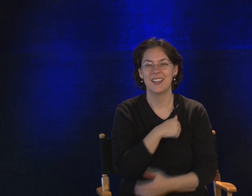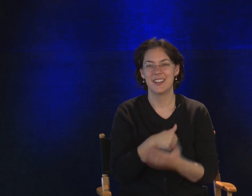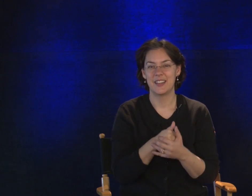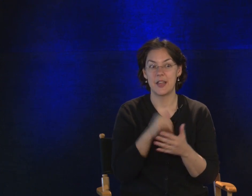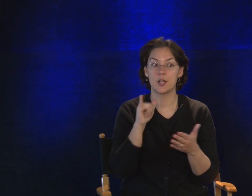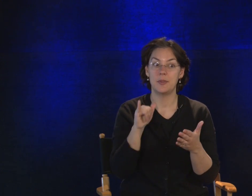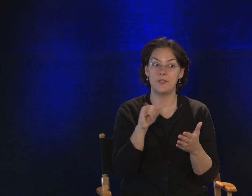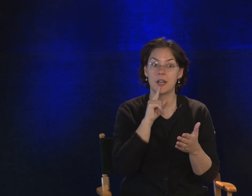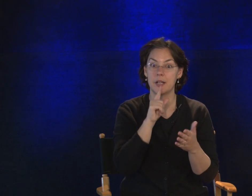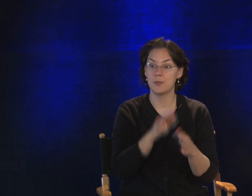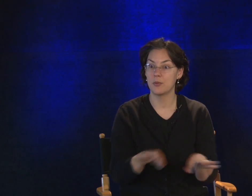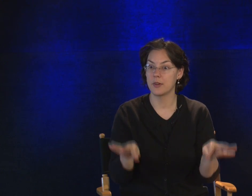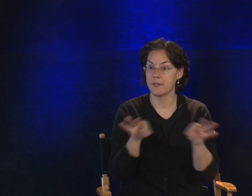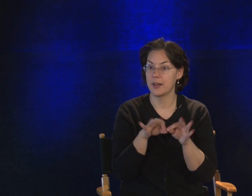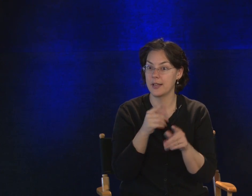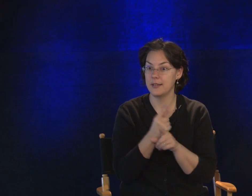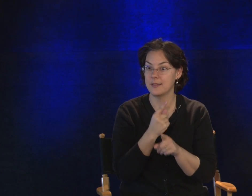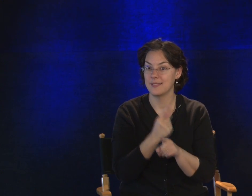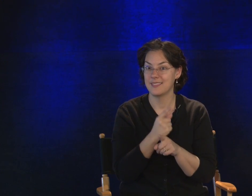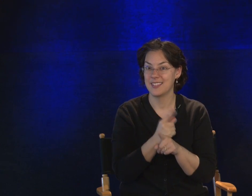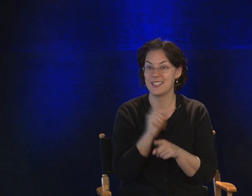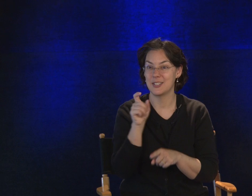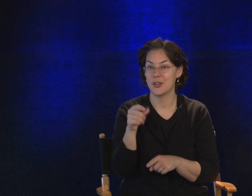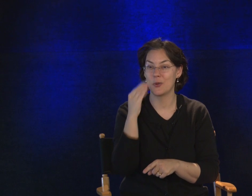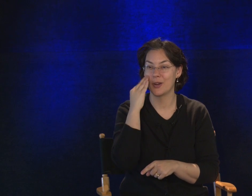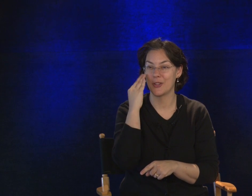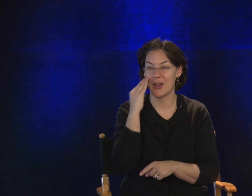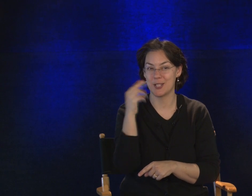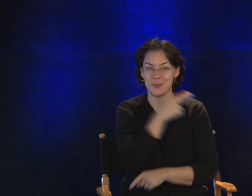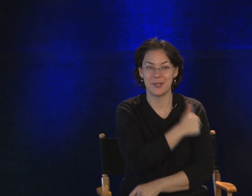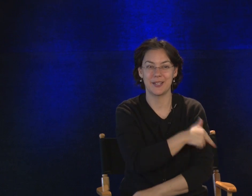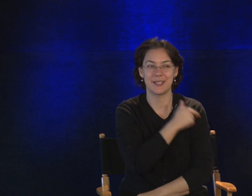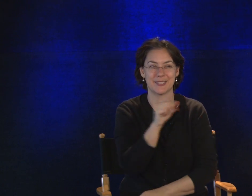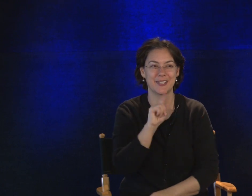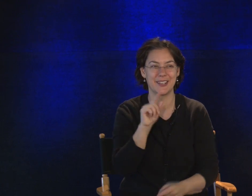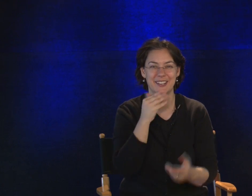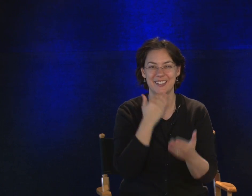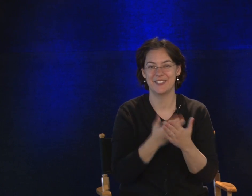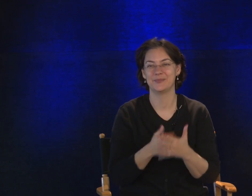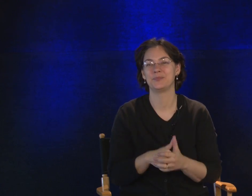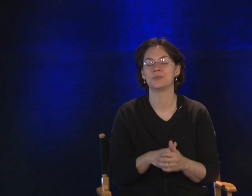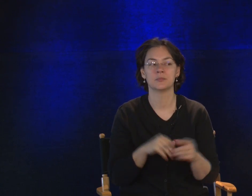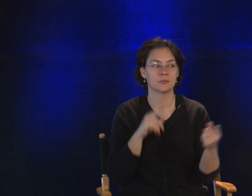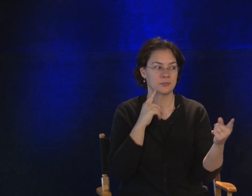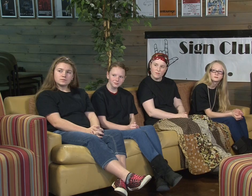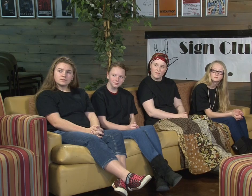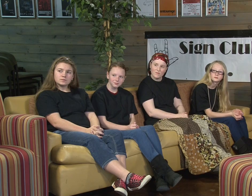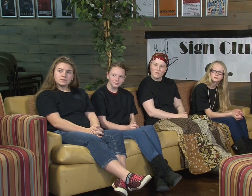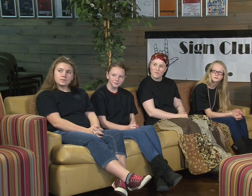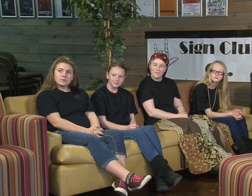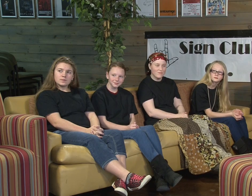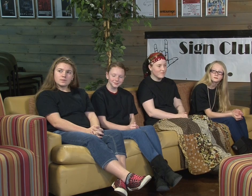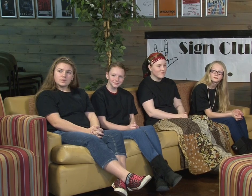Where that could be very important, right? To know where the hospital is. Good. Other question?